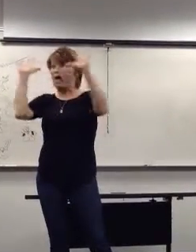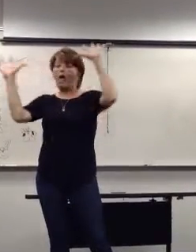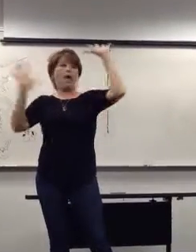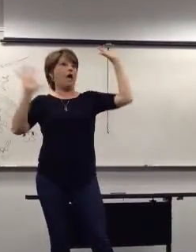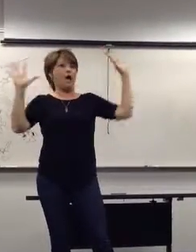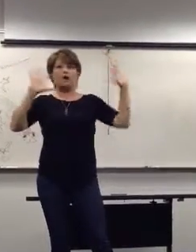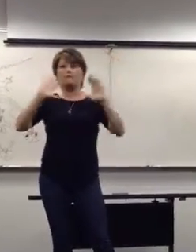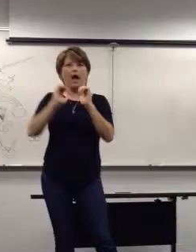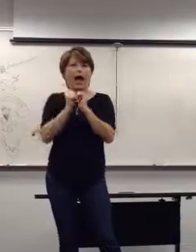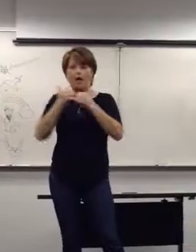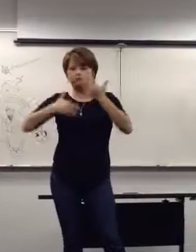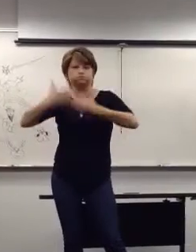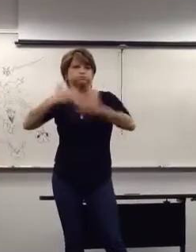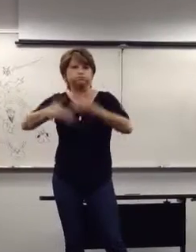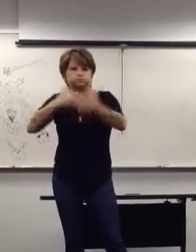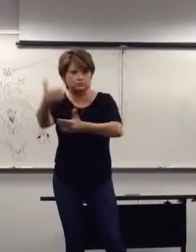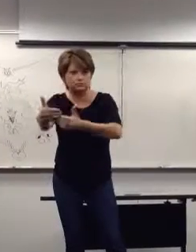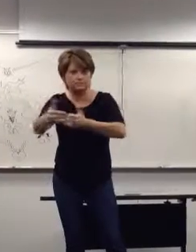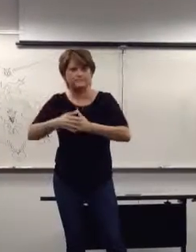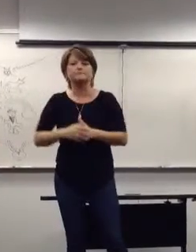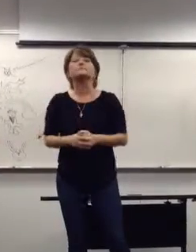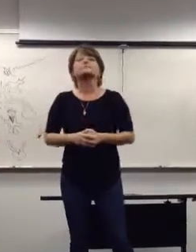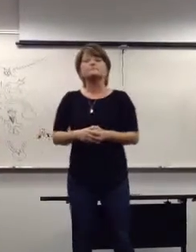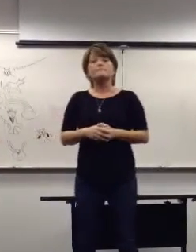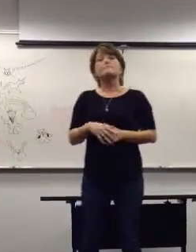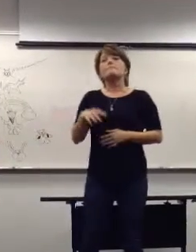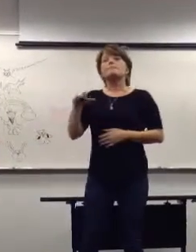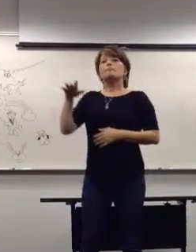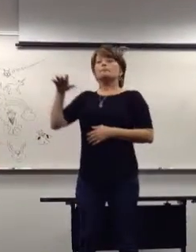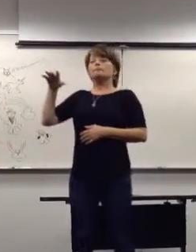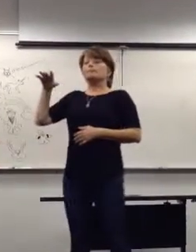to communicate, because they all had different languages. There were so many different languages going on.